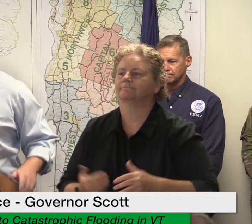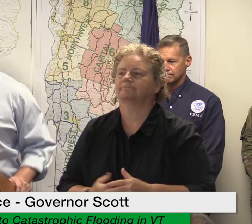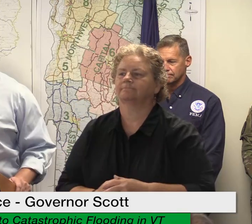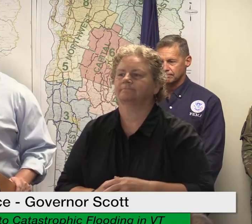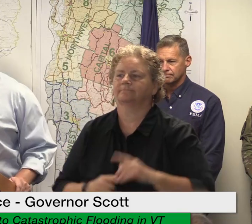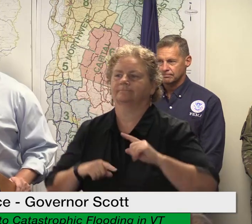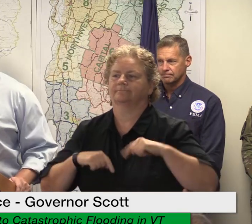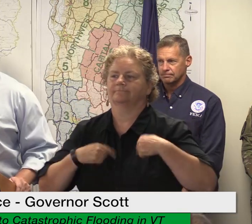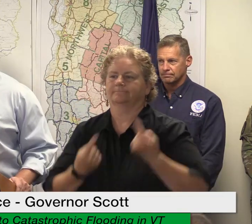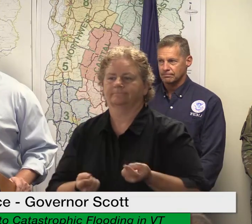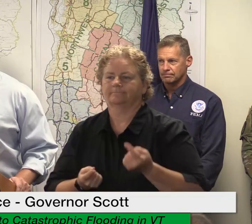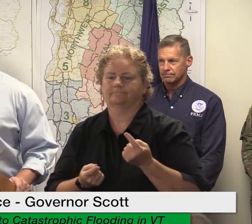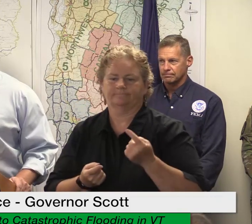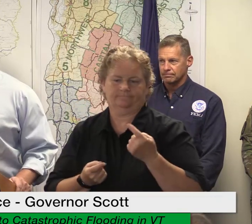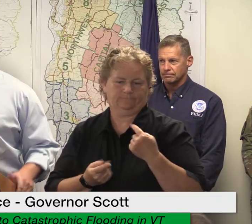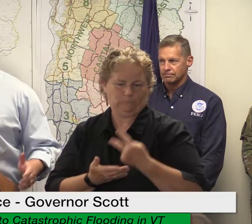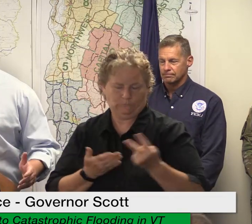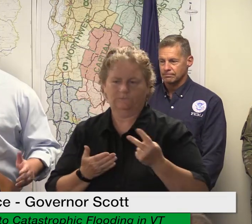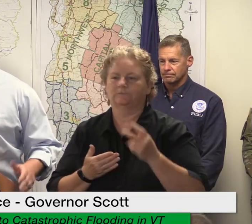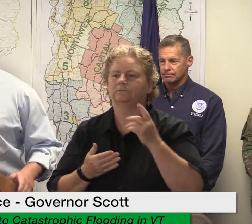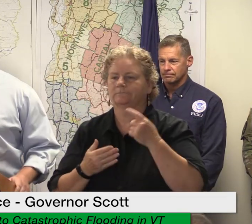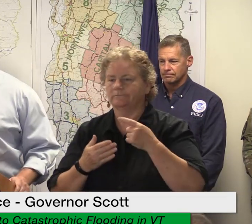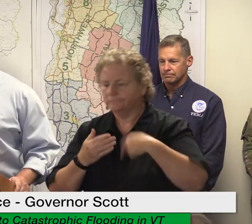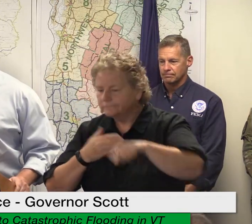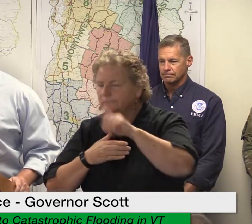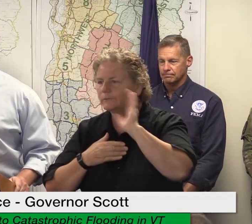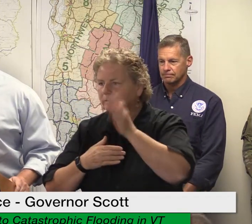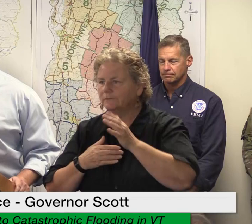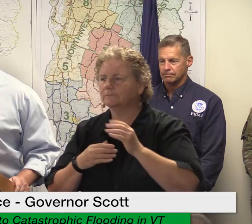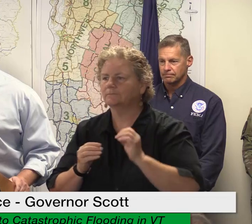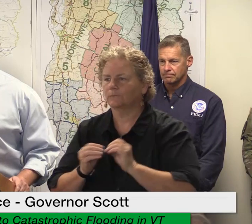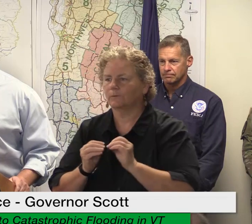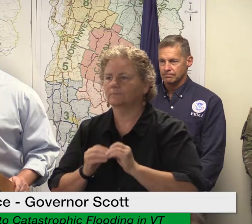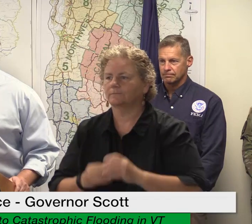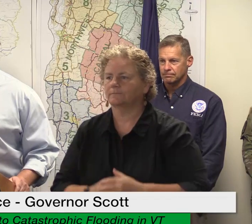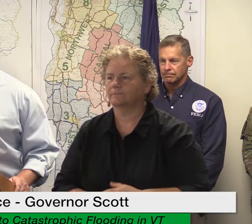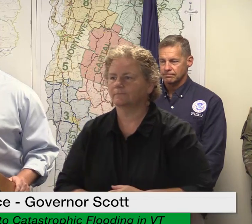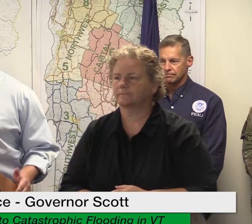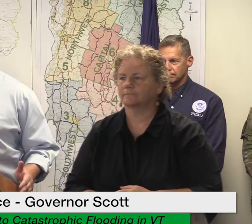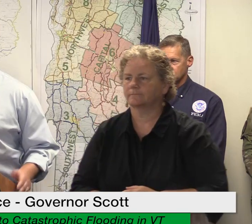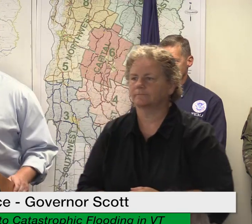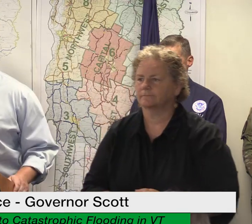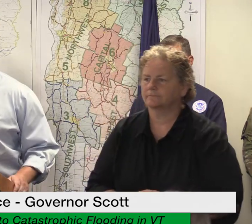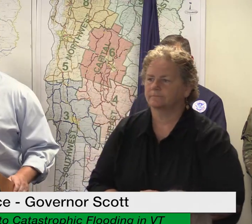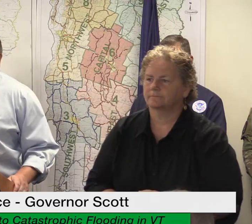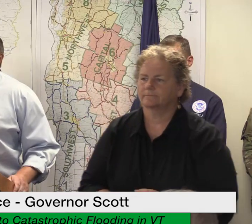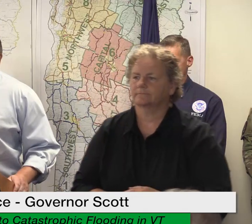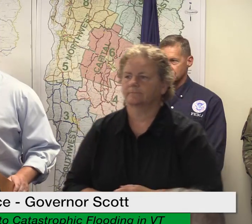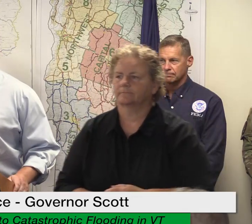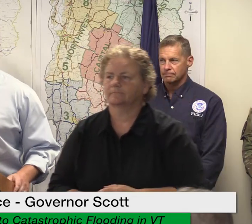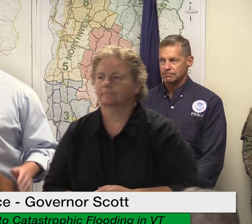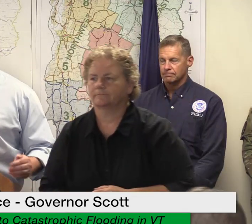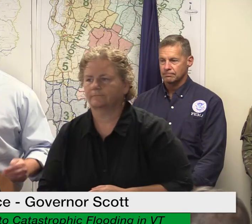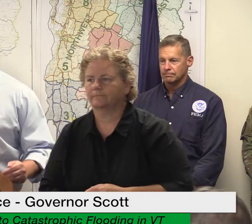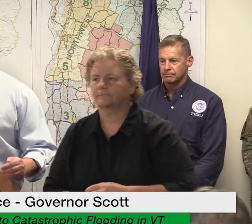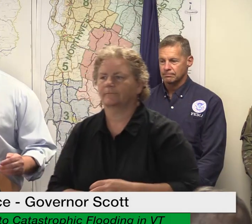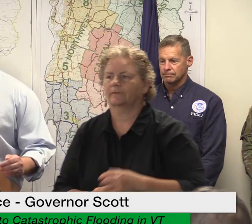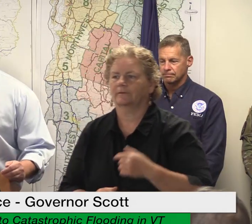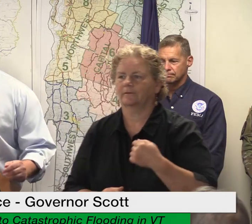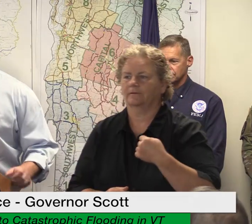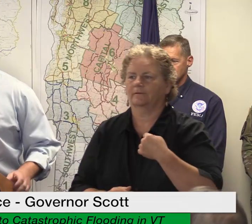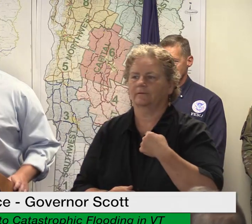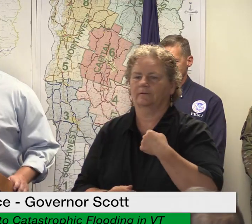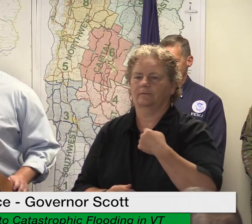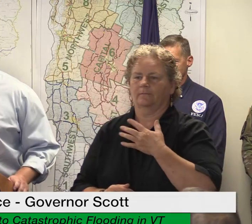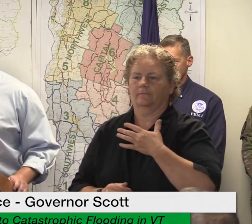want to thank our treasurer's office staff who we also were impacted in our office and had to work remotely and shift to a backup site but we continue to make